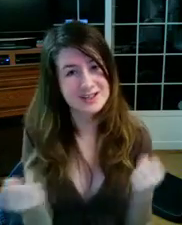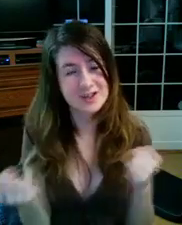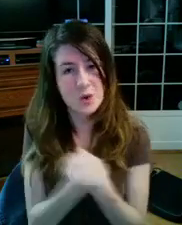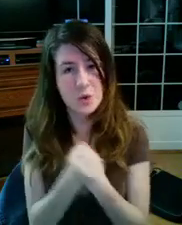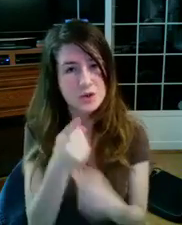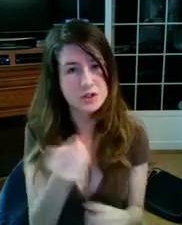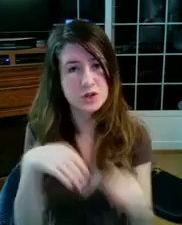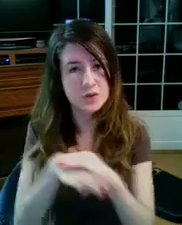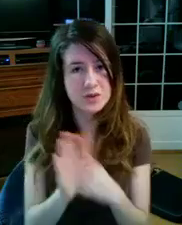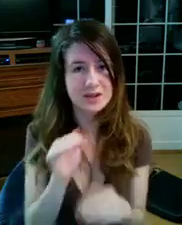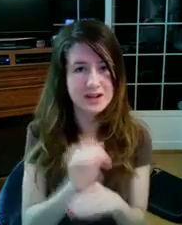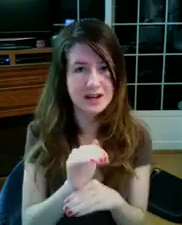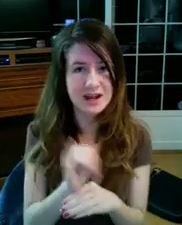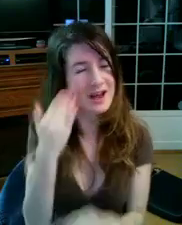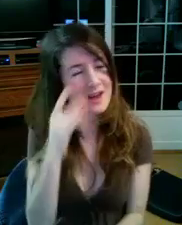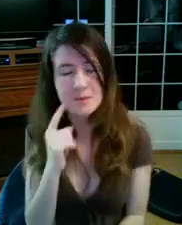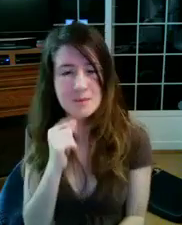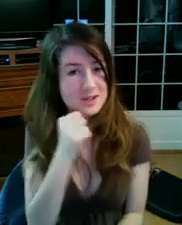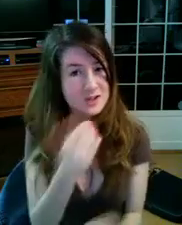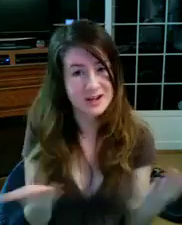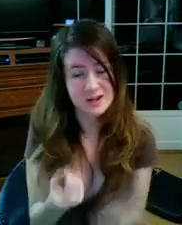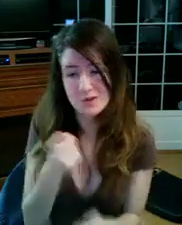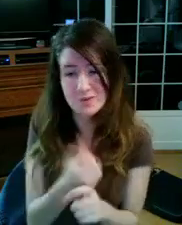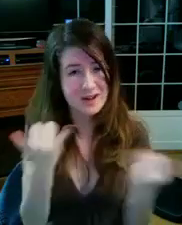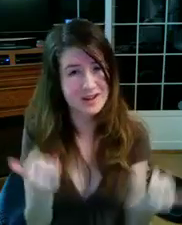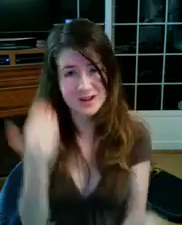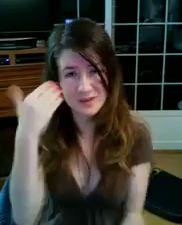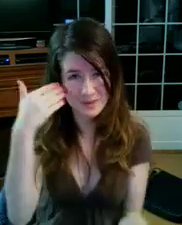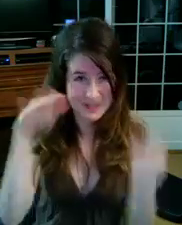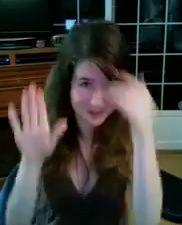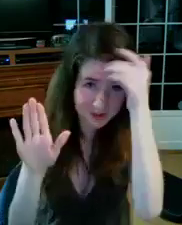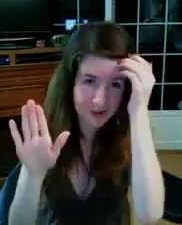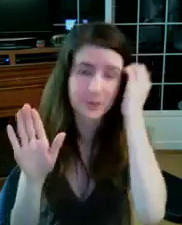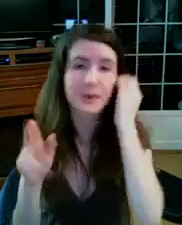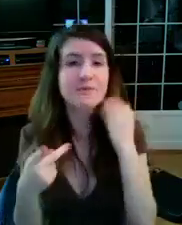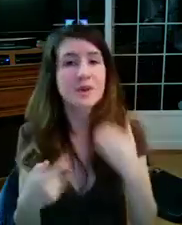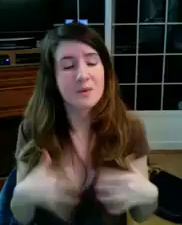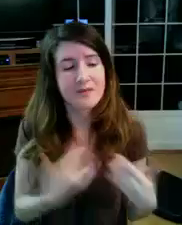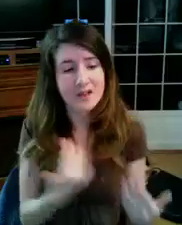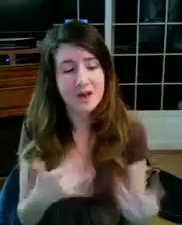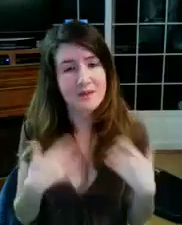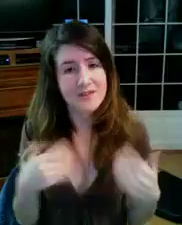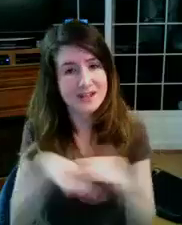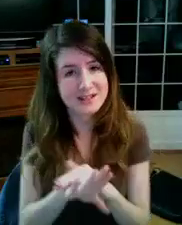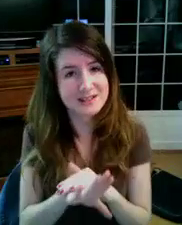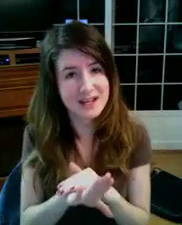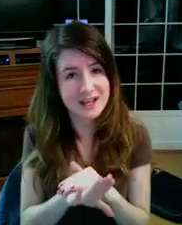daddy's here to hold ya, through the night, I know mommy's not here right now, but we don't know why, we feel how we feel inside,